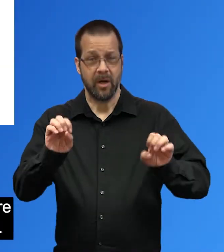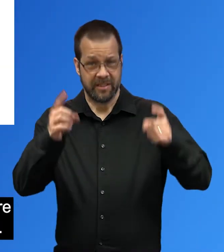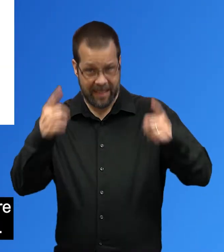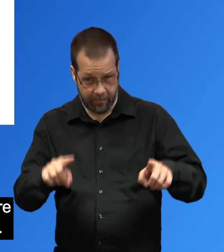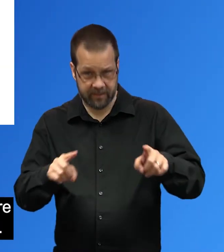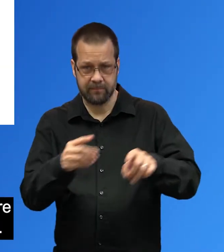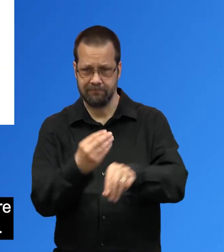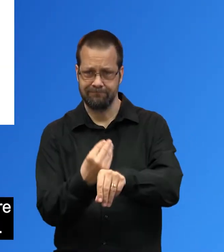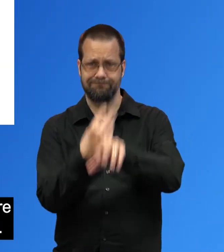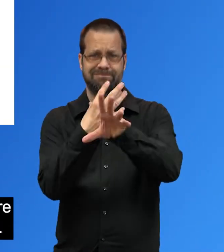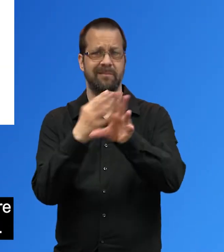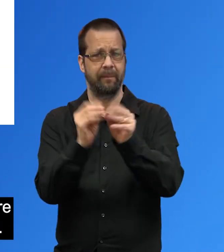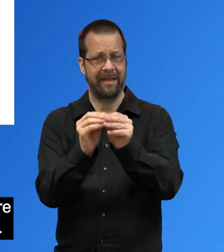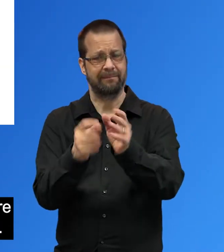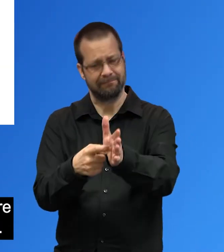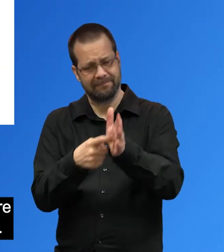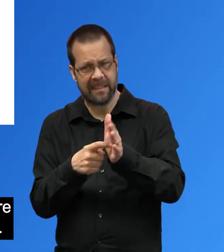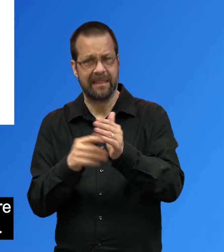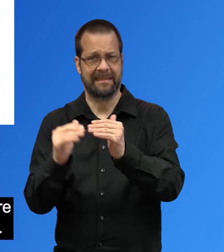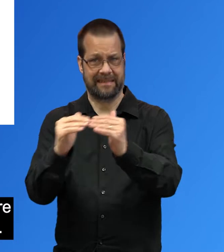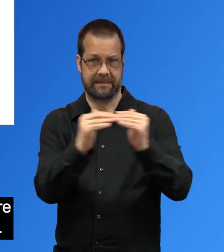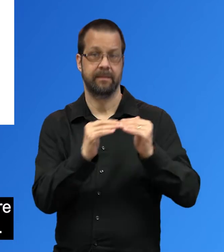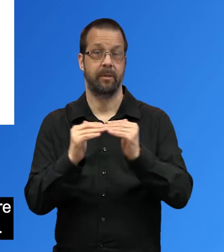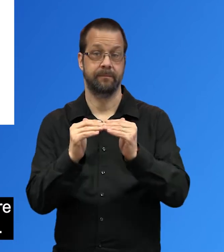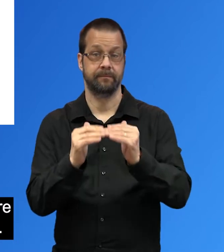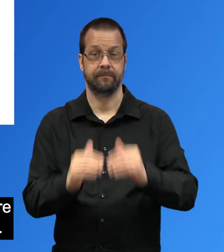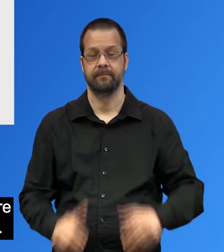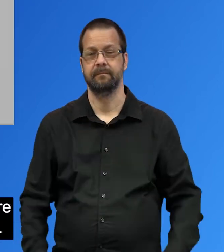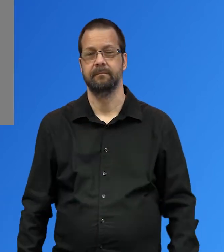Making Virtual Meetings More Accessible in Emergencies